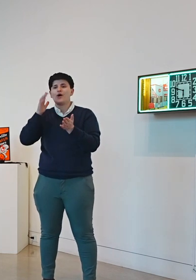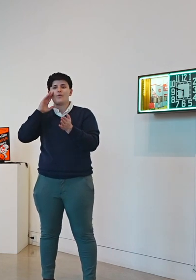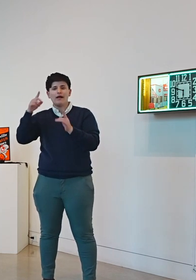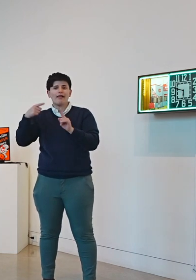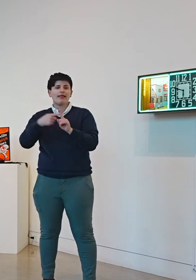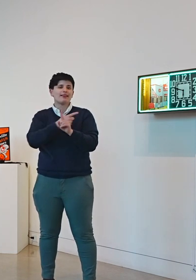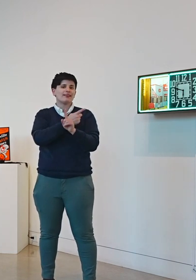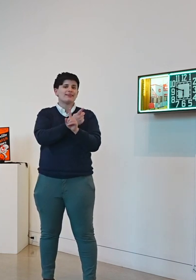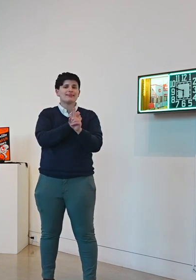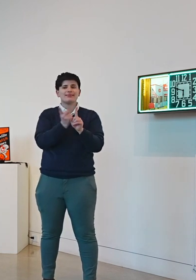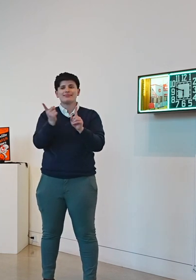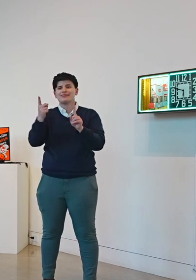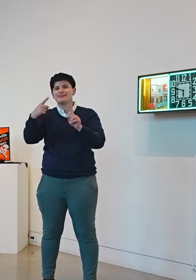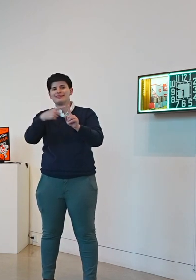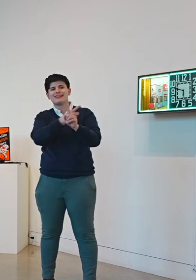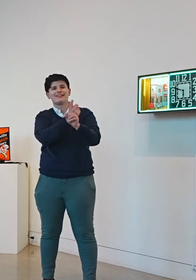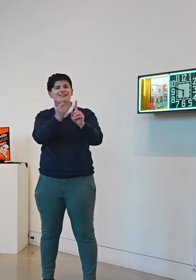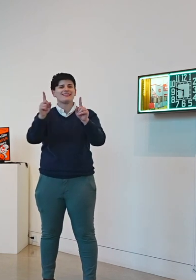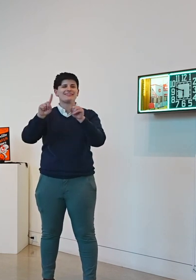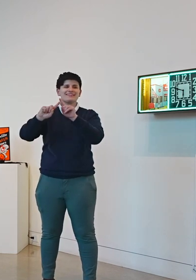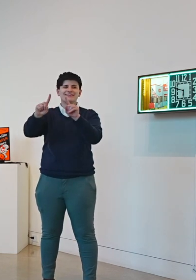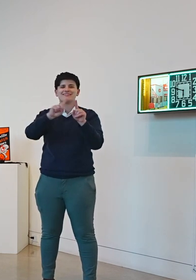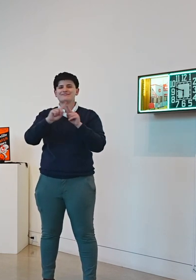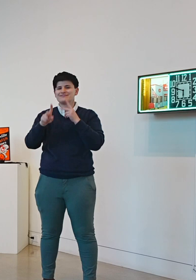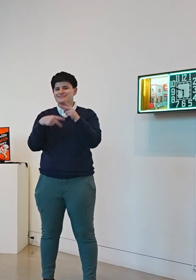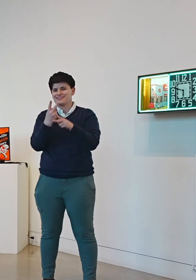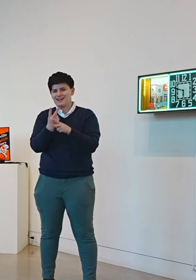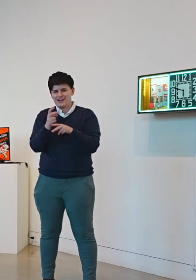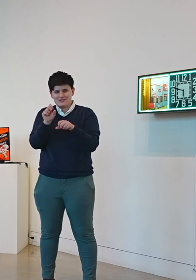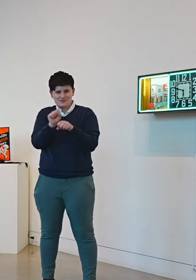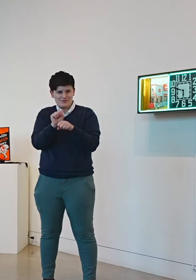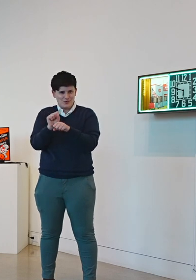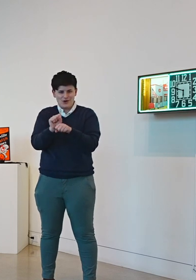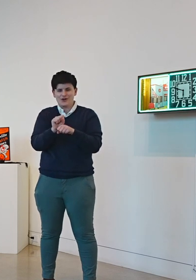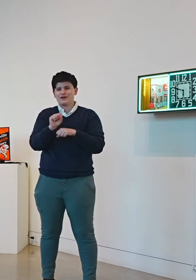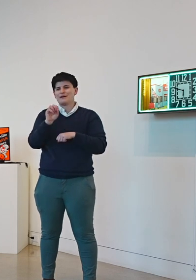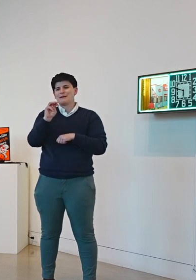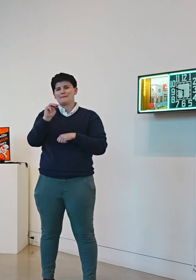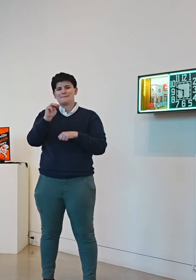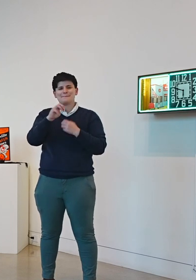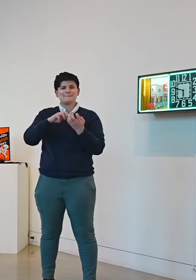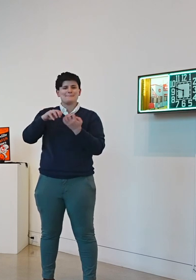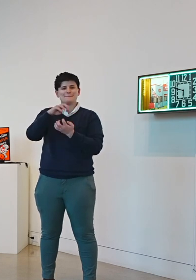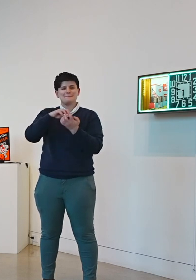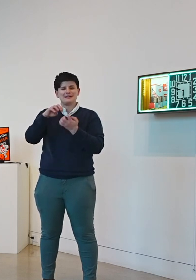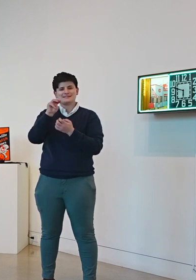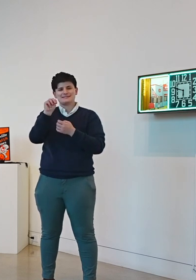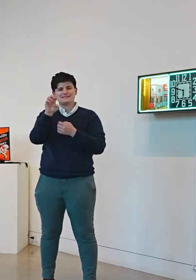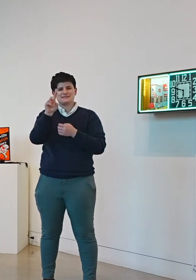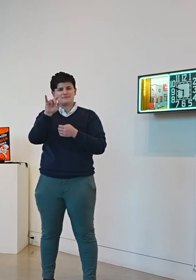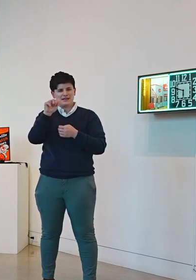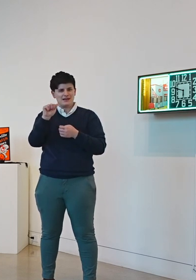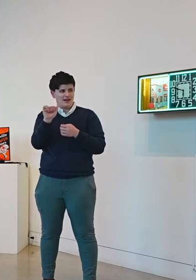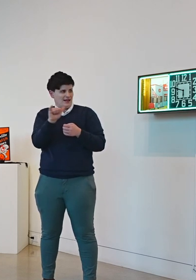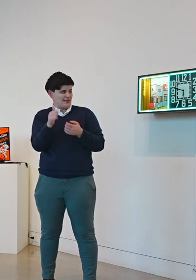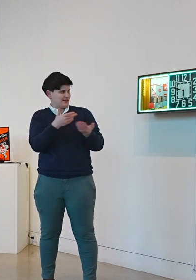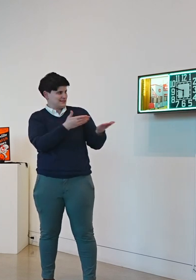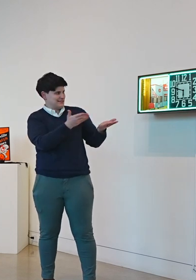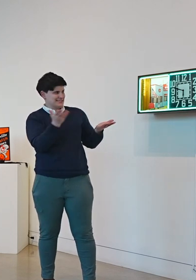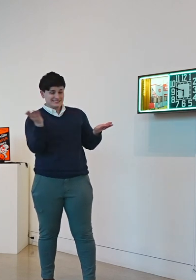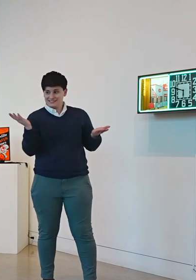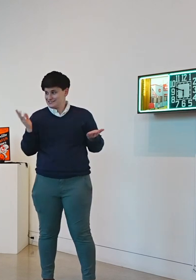into mixed media type stuff like like this